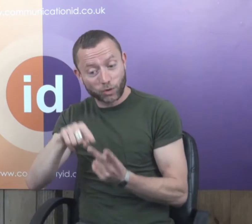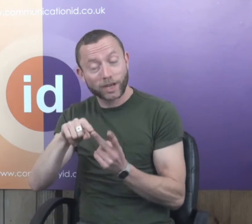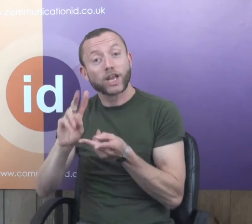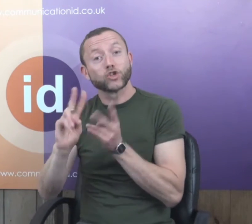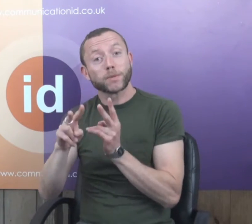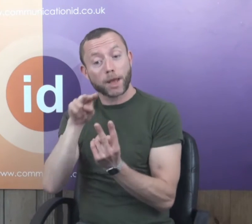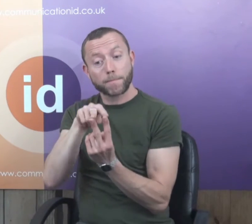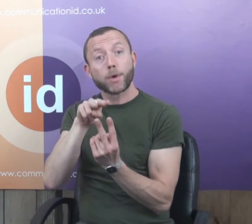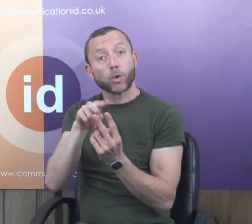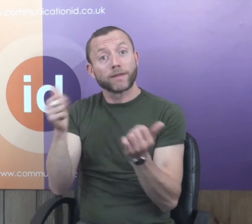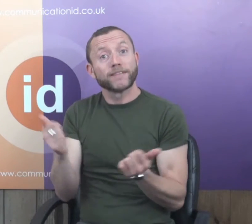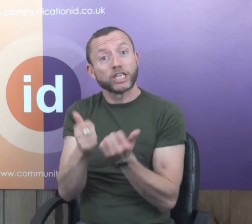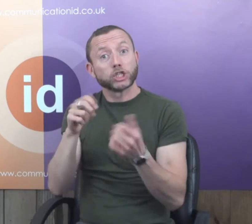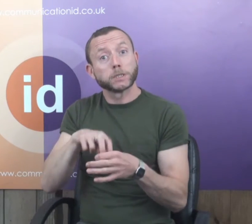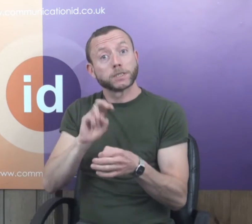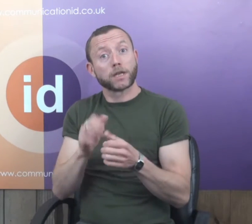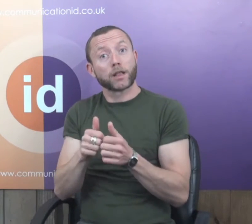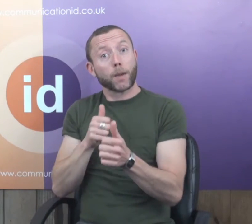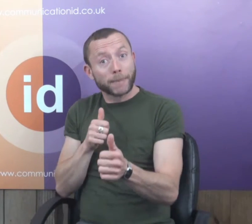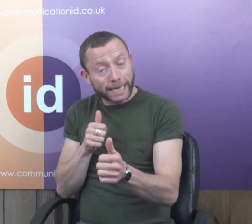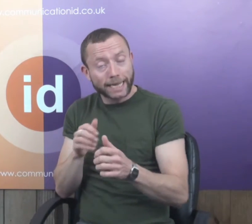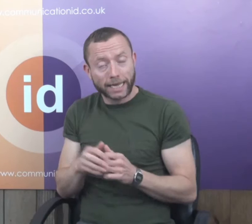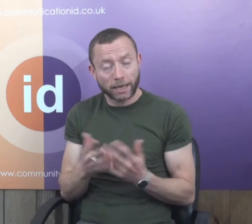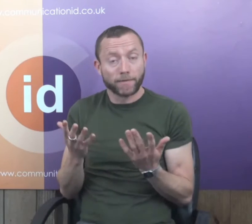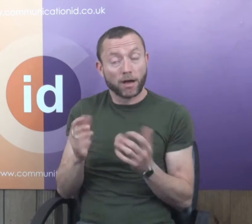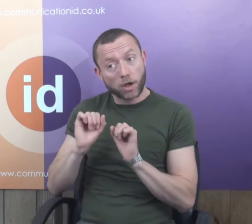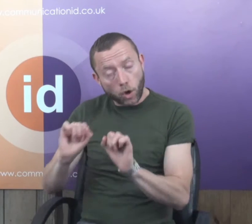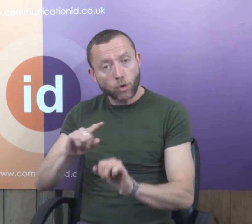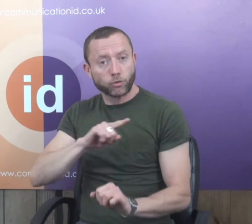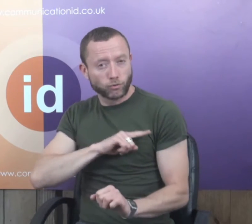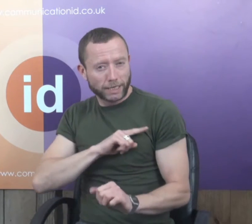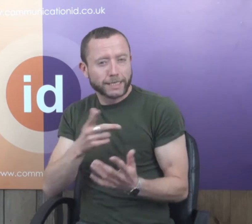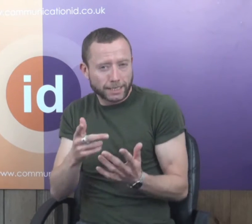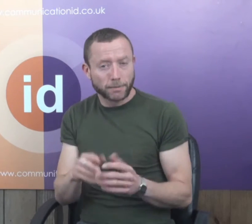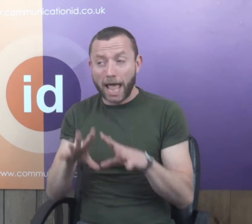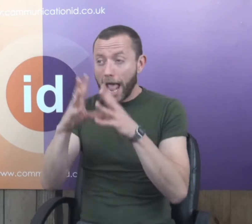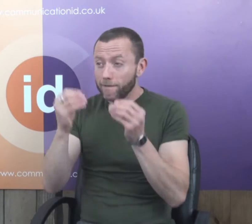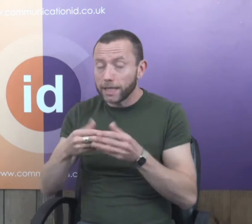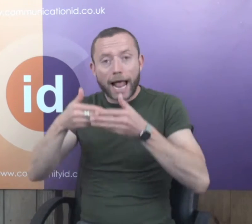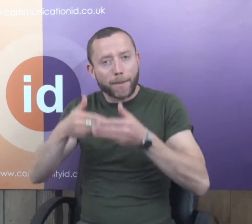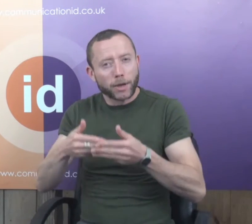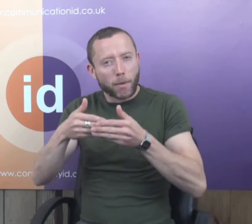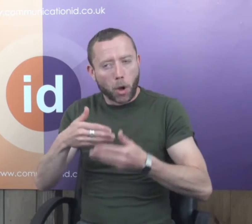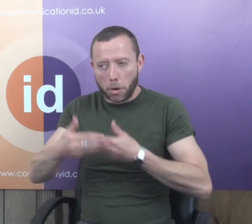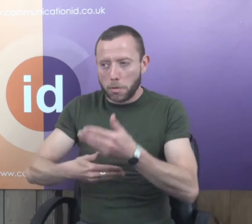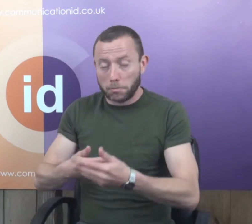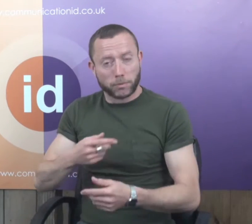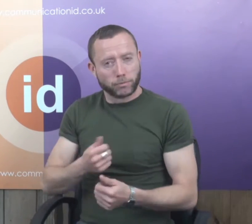and Andrew the interpreter. Both have finished working for the company now and this is for their own reasons but everything was